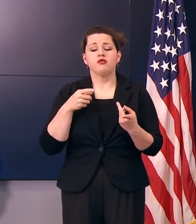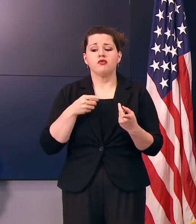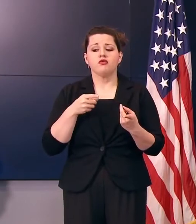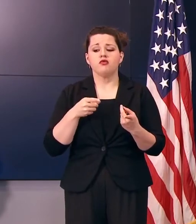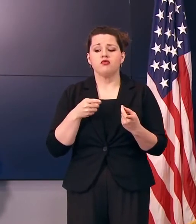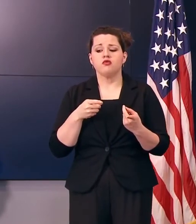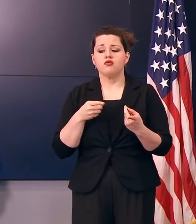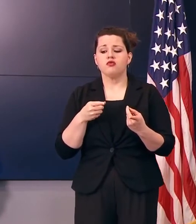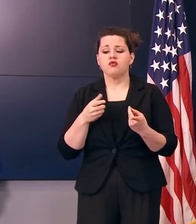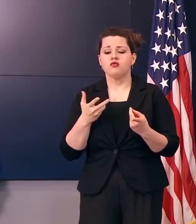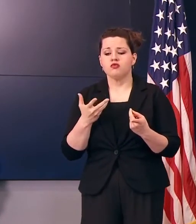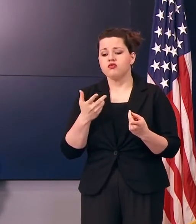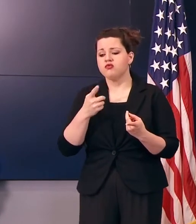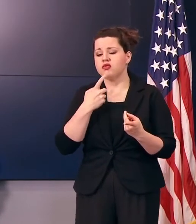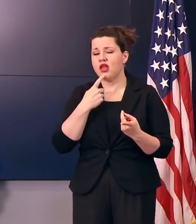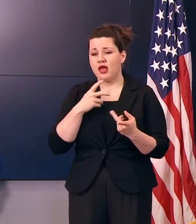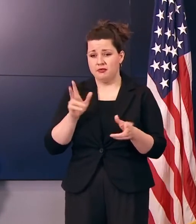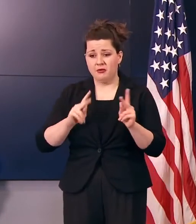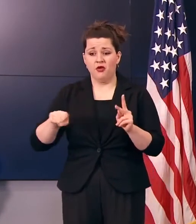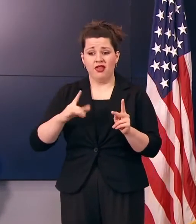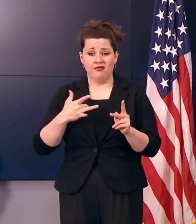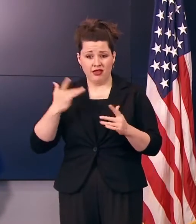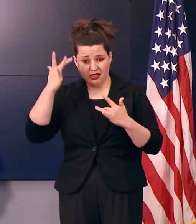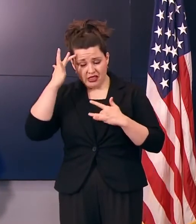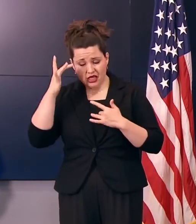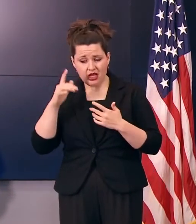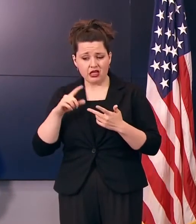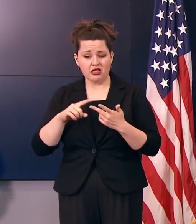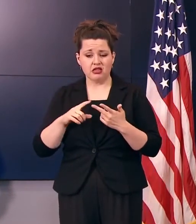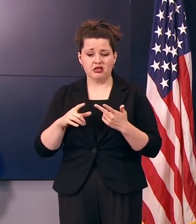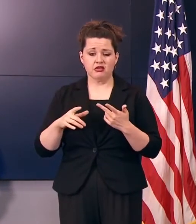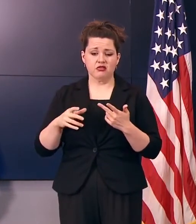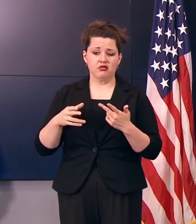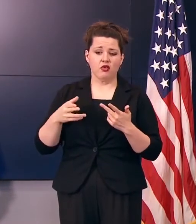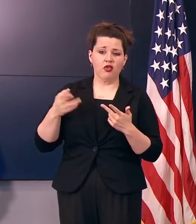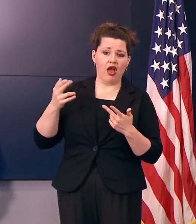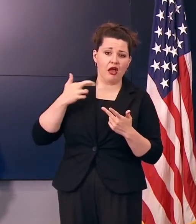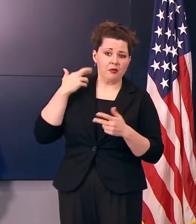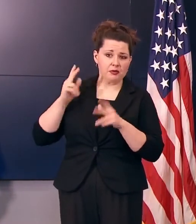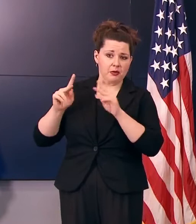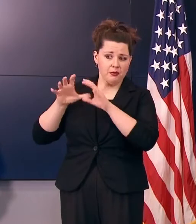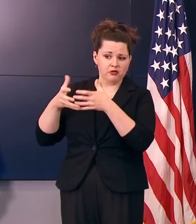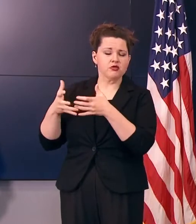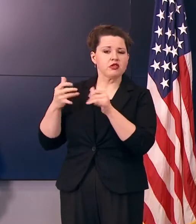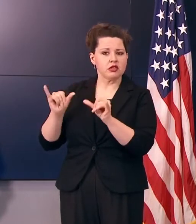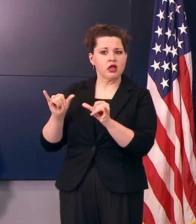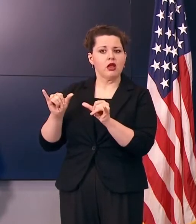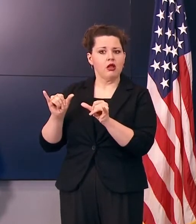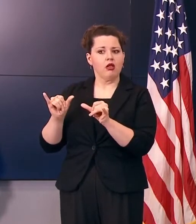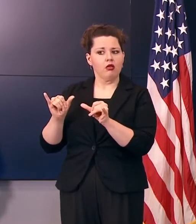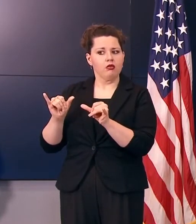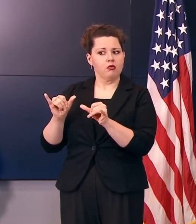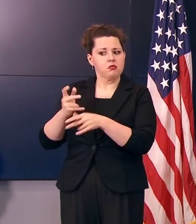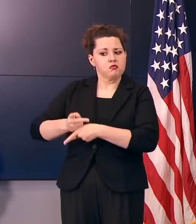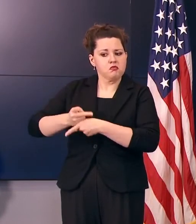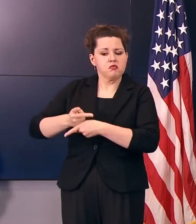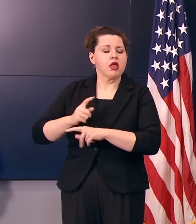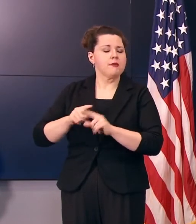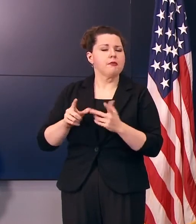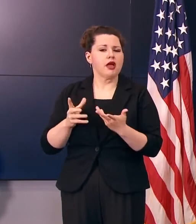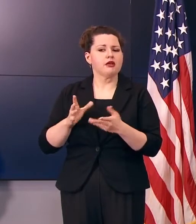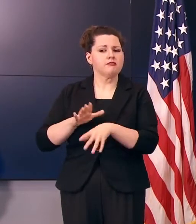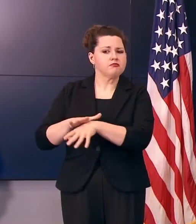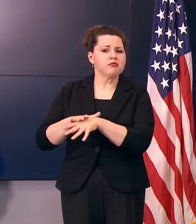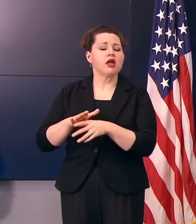how people who are feeling sick or vulnerable population should still remain cautious, but is there not also